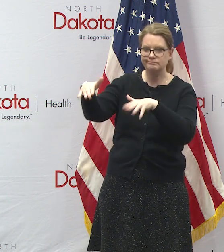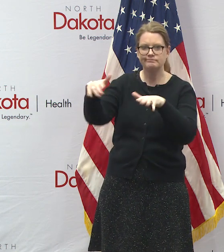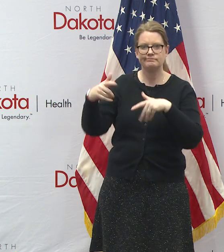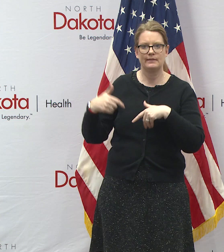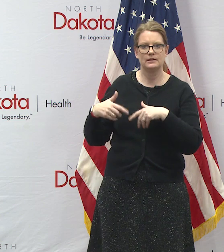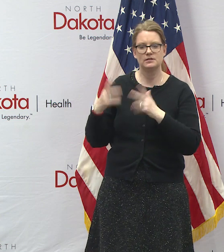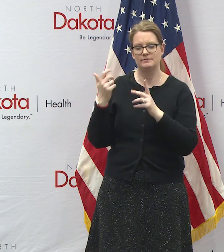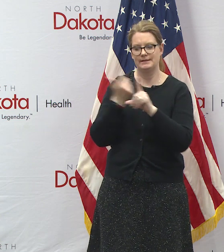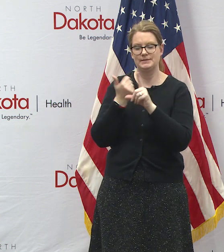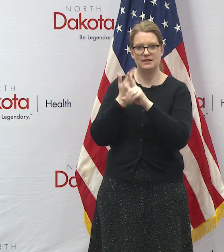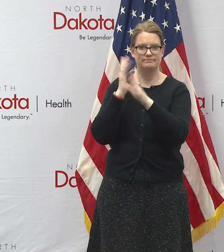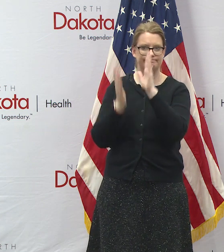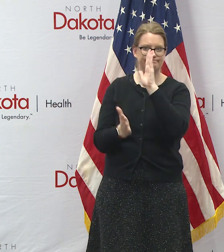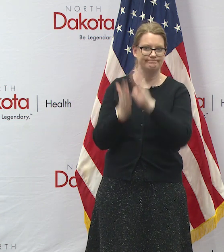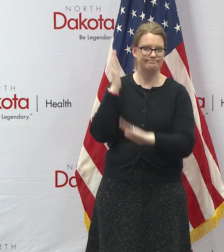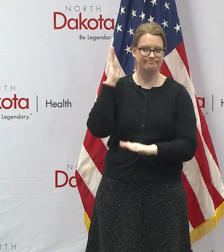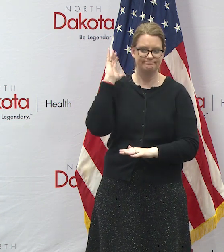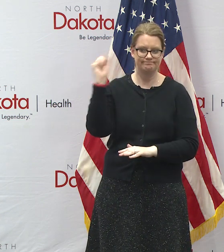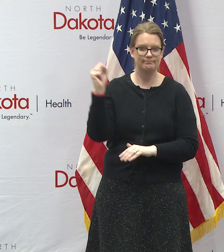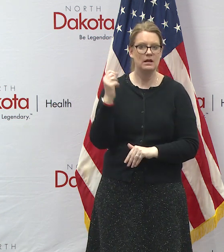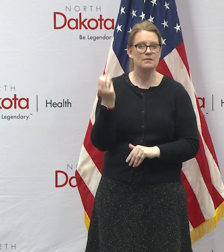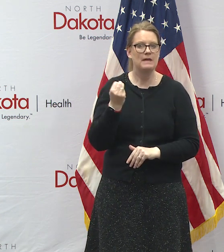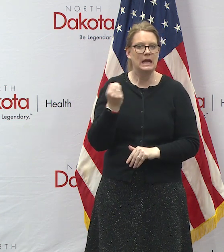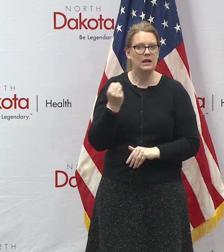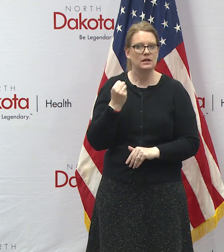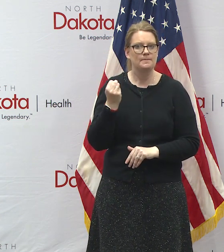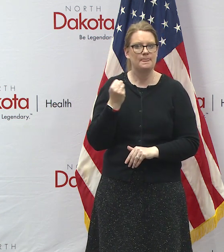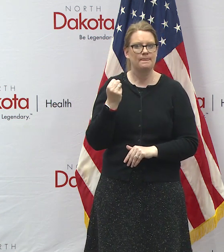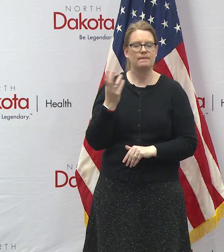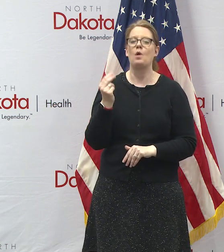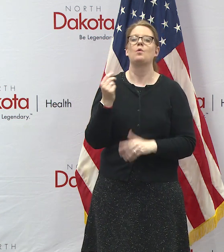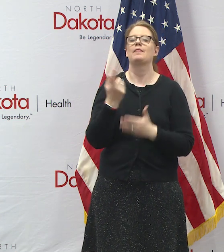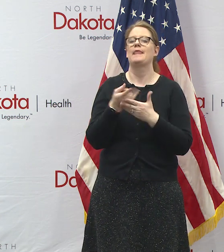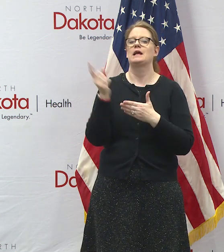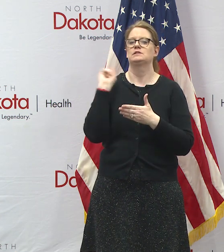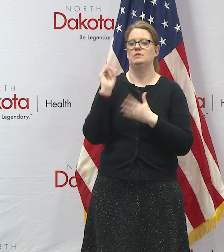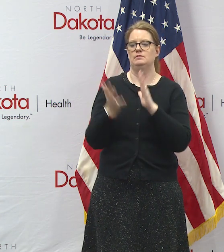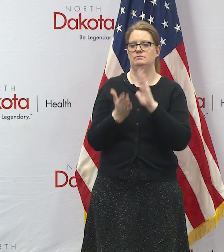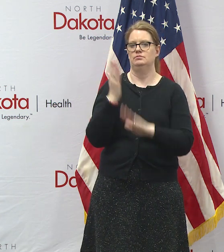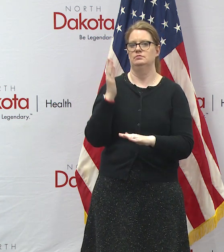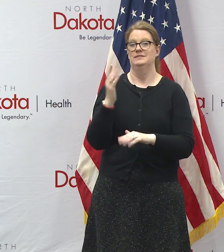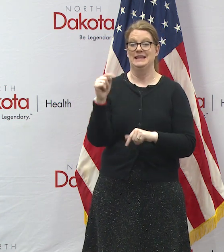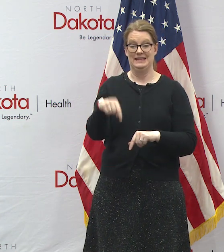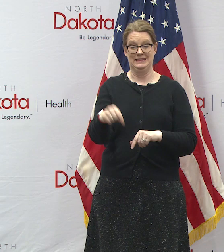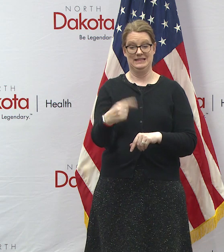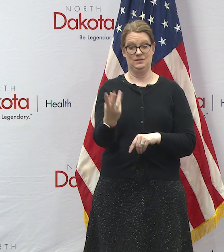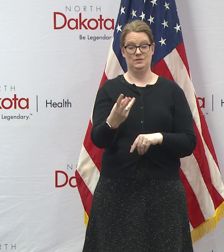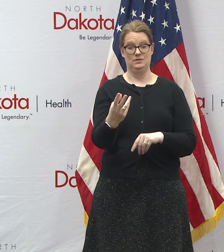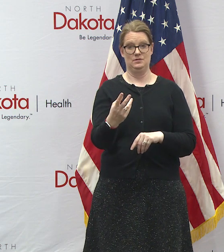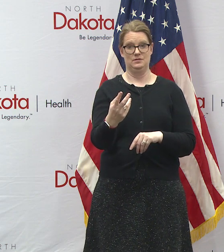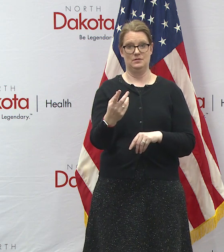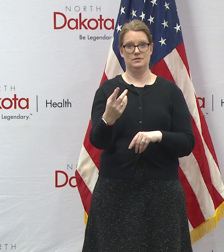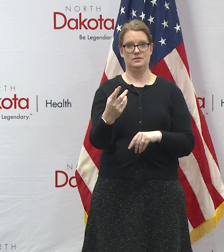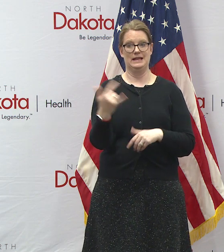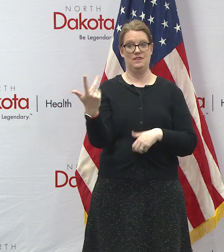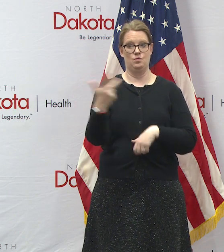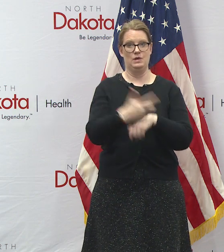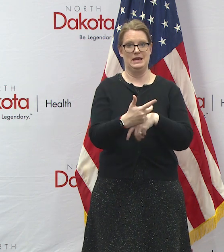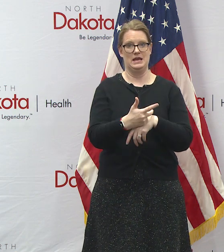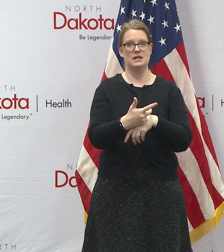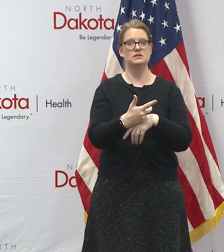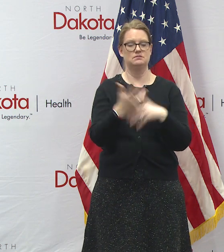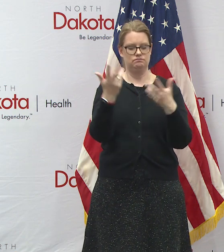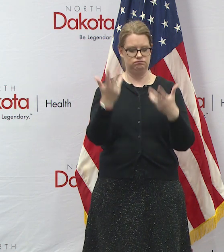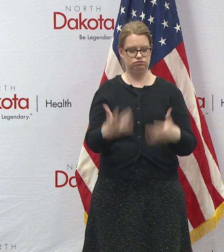they hit the road uh this monday uh or or excuse me last week and by wednesday they'd completed they'd by in three days they